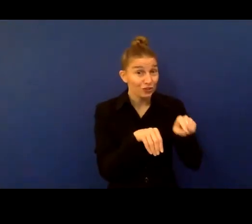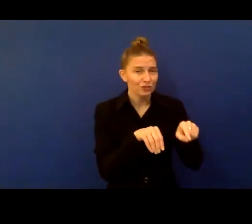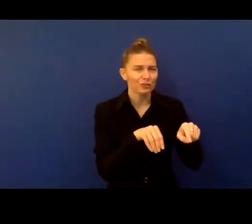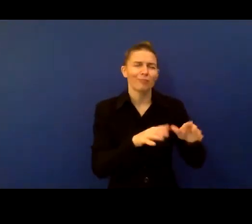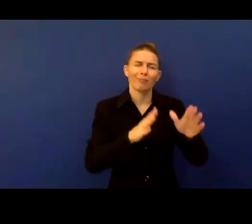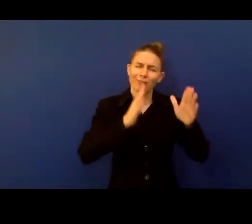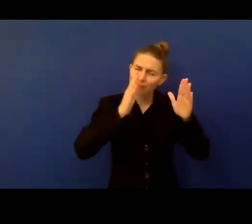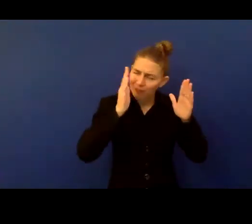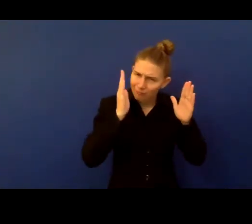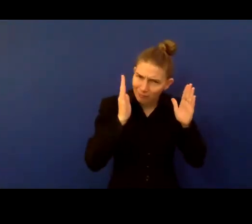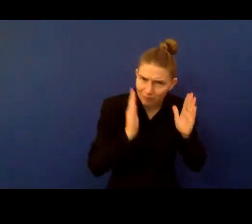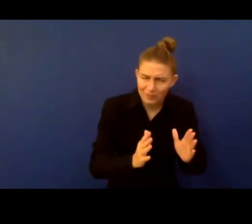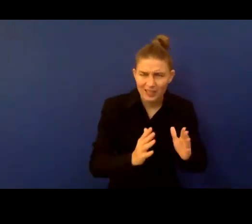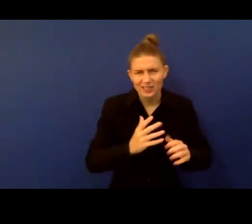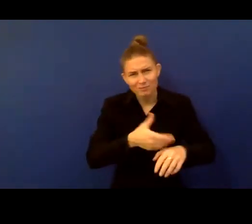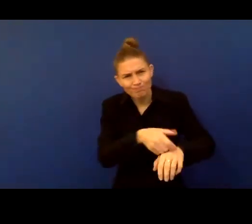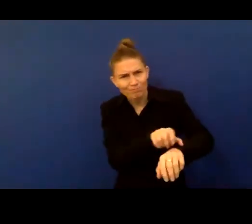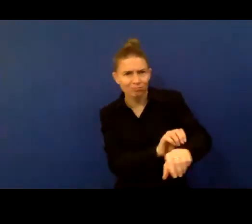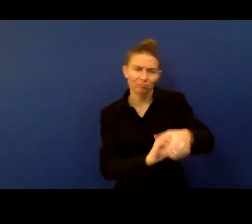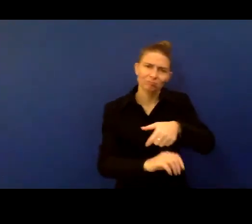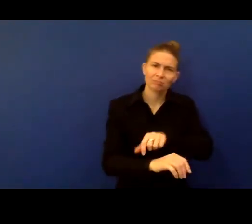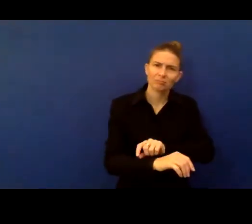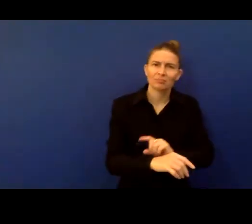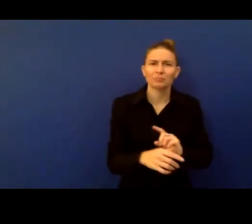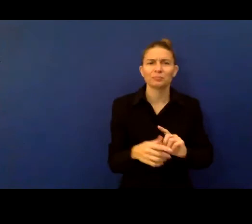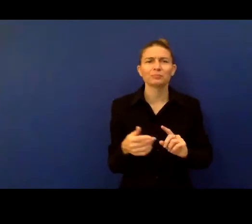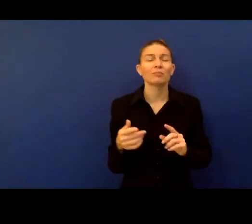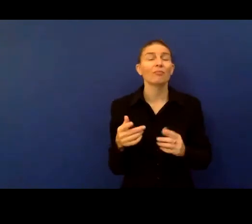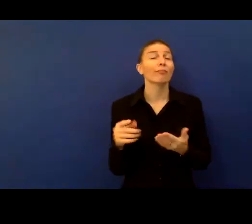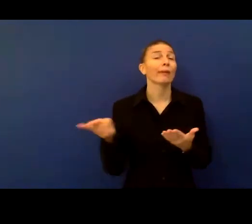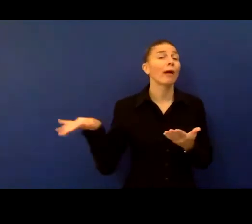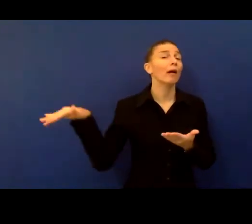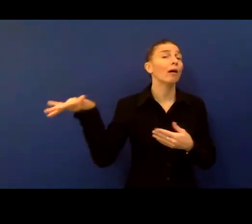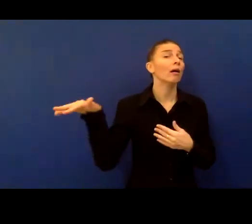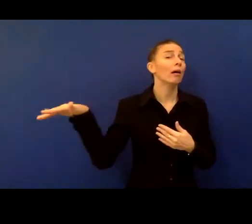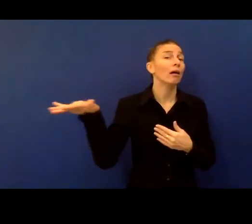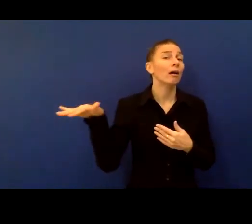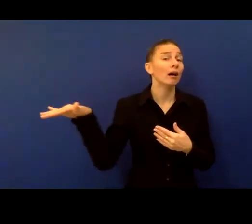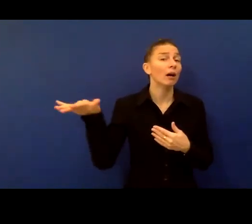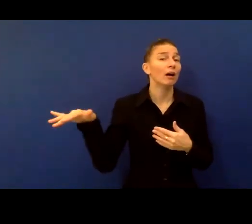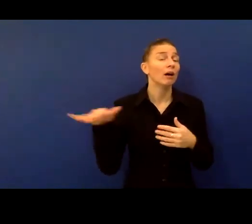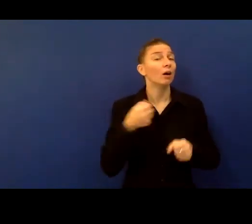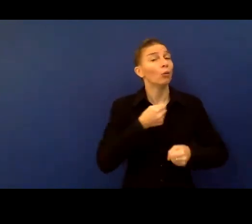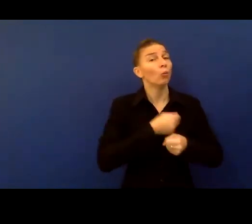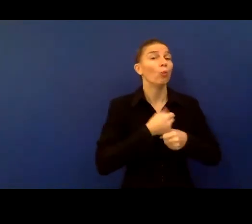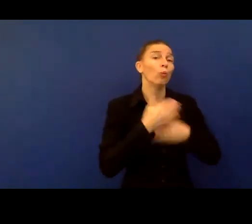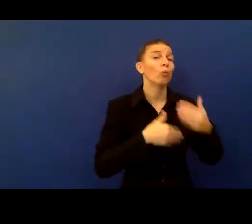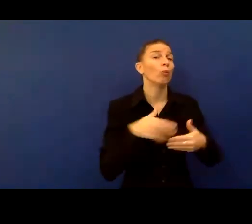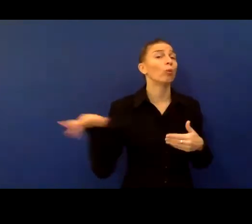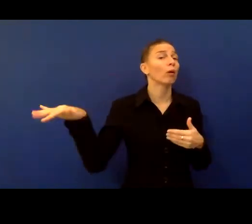effort, not something we do on the fringes or on the margins of what we do